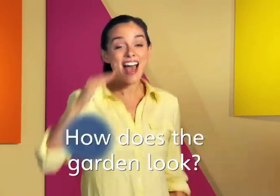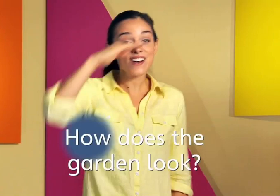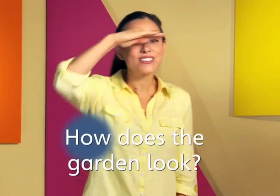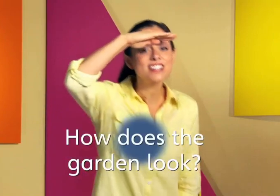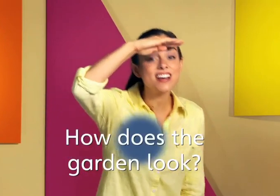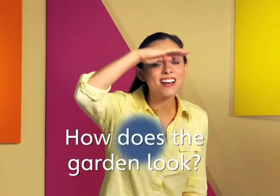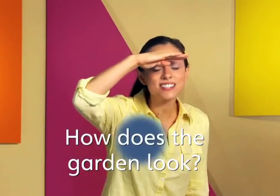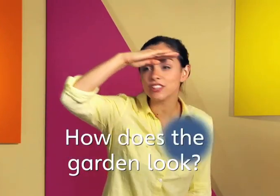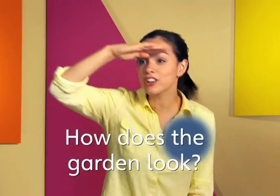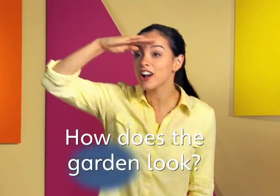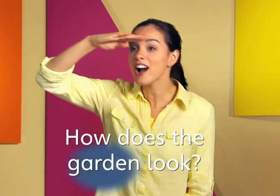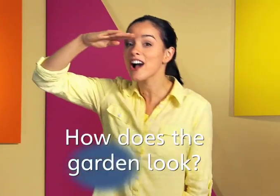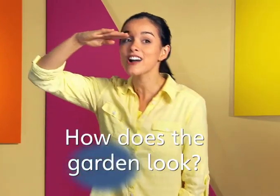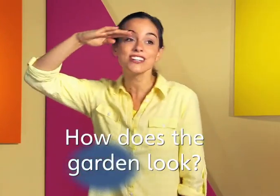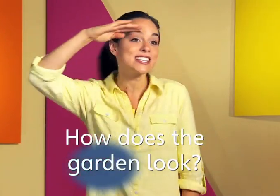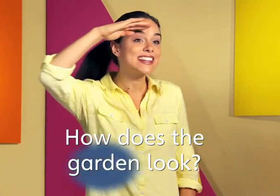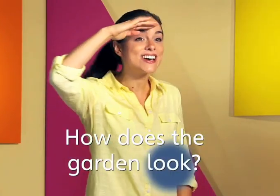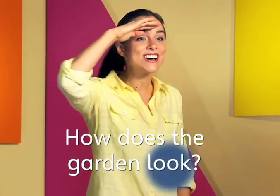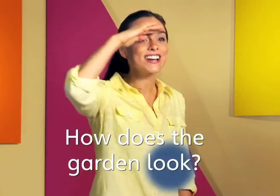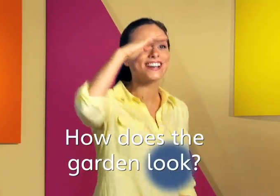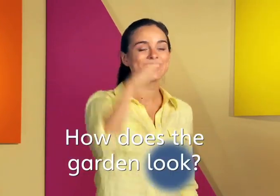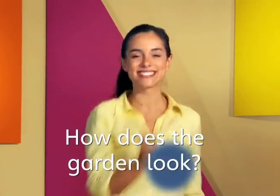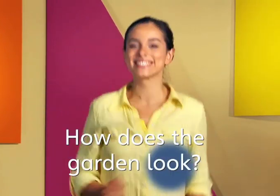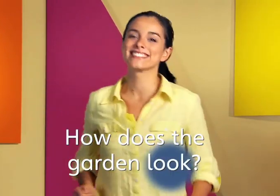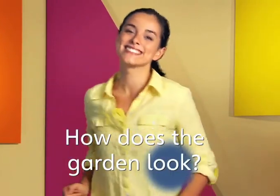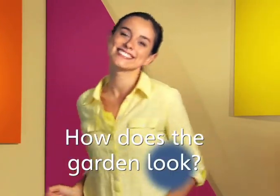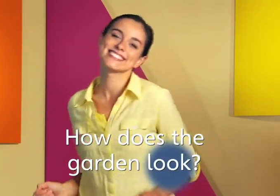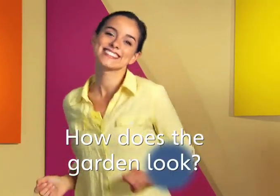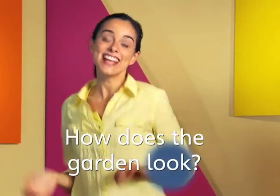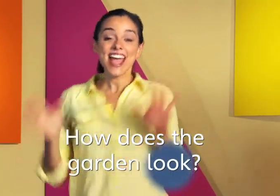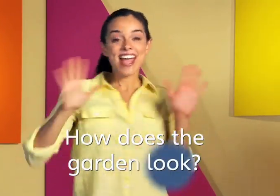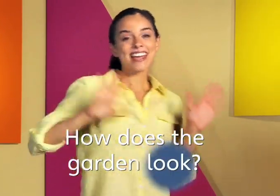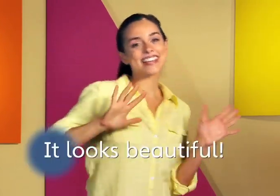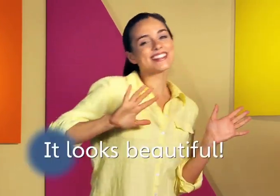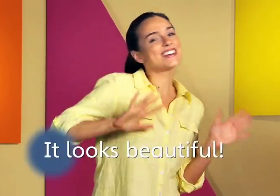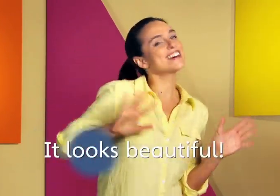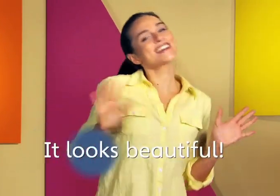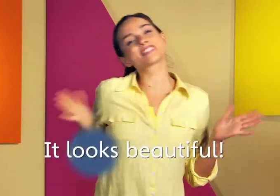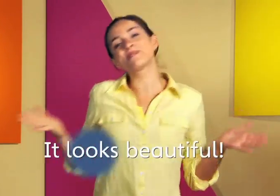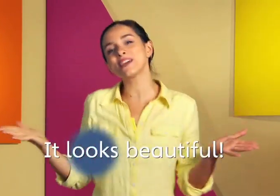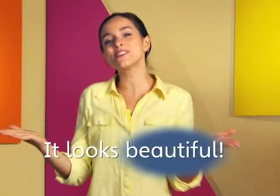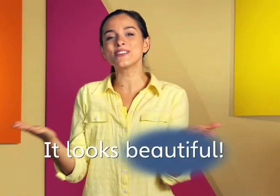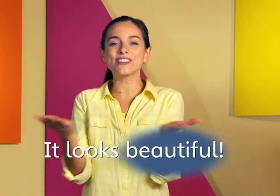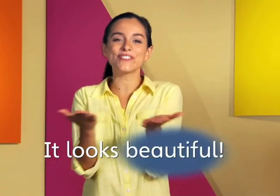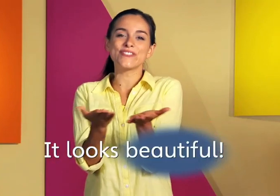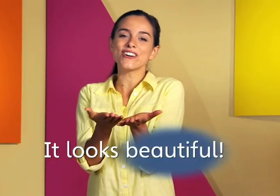How does a garden look? It looks beautiful.